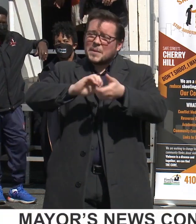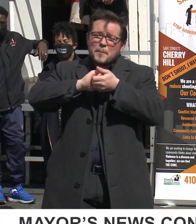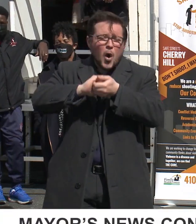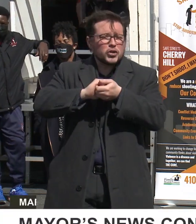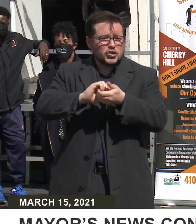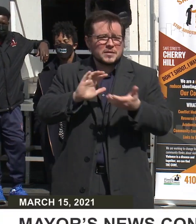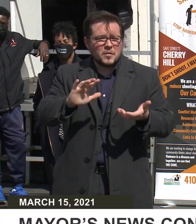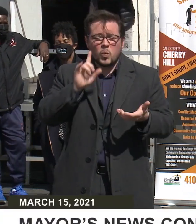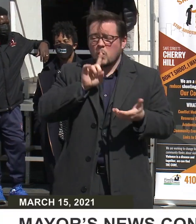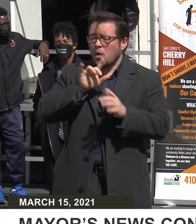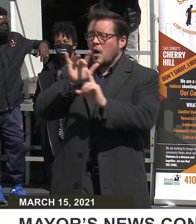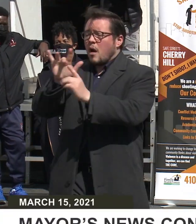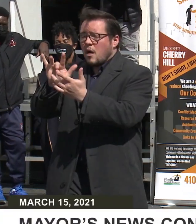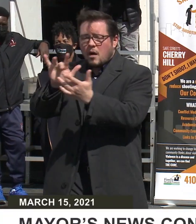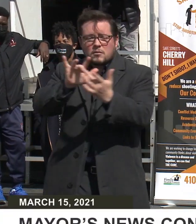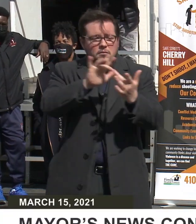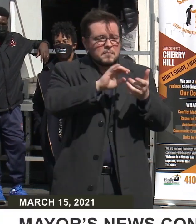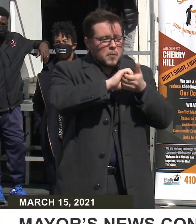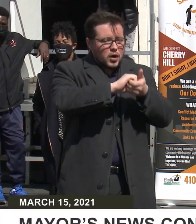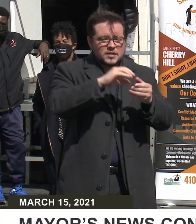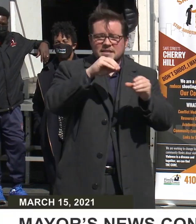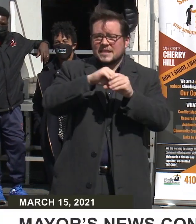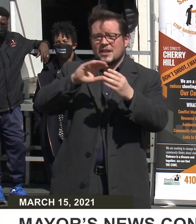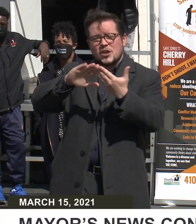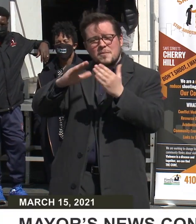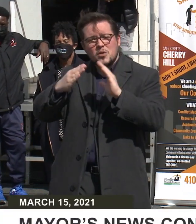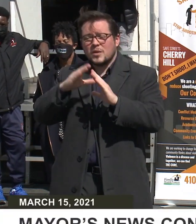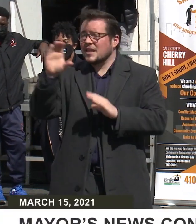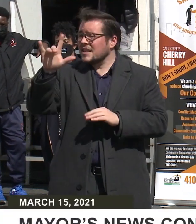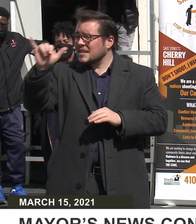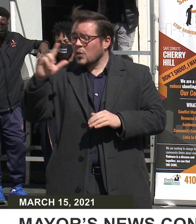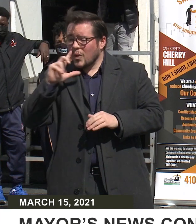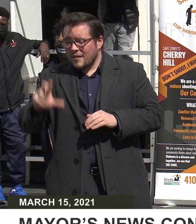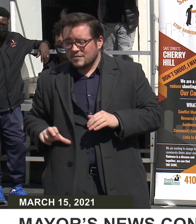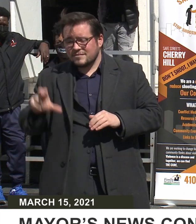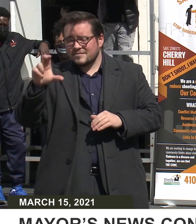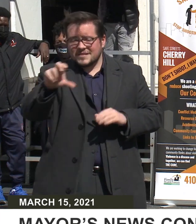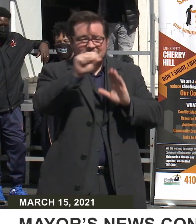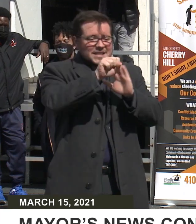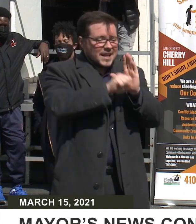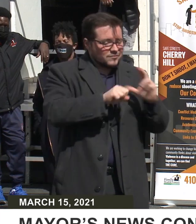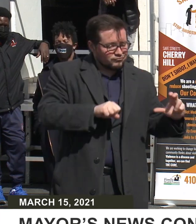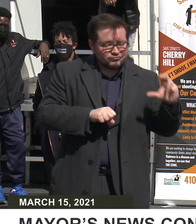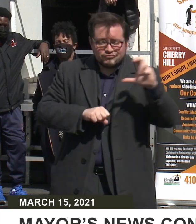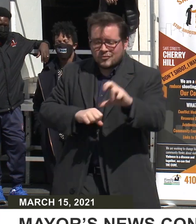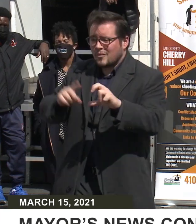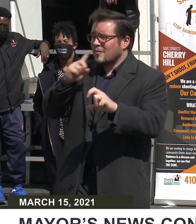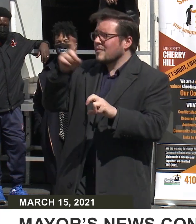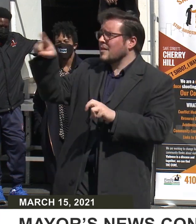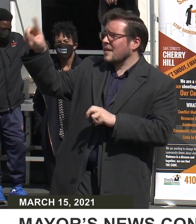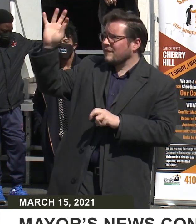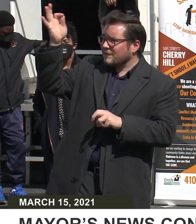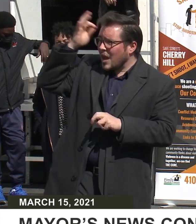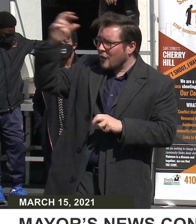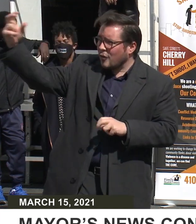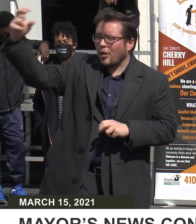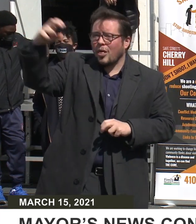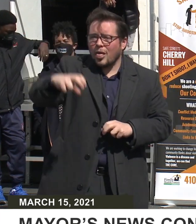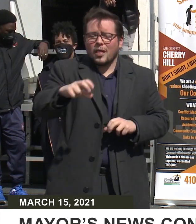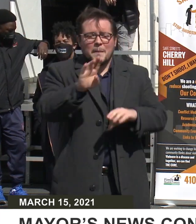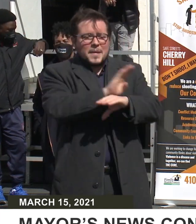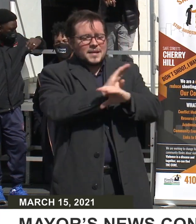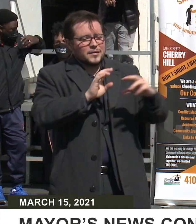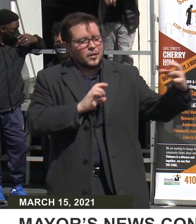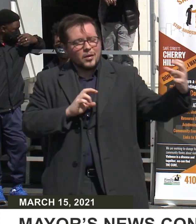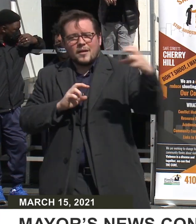We're going to go to our partners in the philanthropic community. The city's going to have to put up, the state's going to have to put up, we're going to work with our federal partners, and all of that